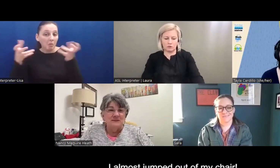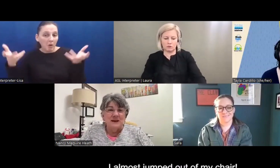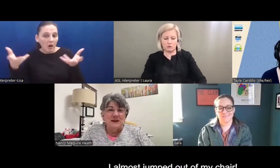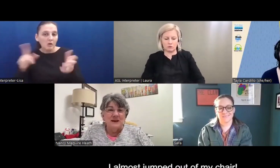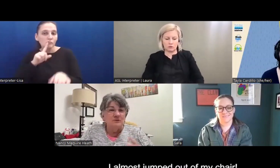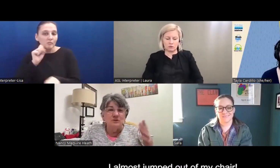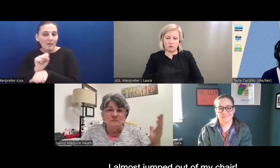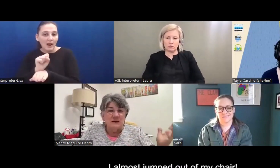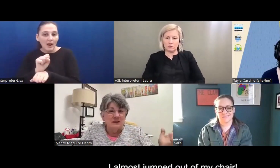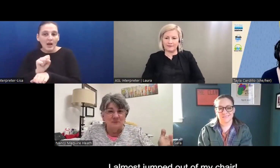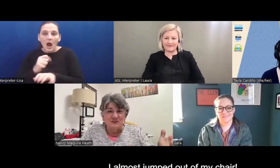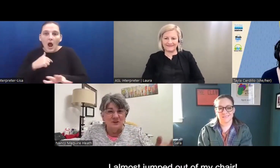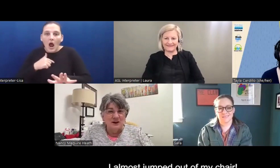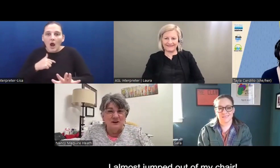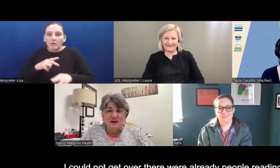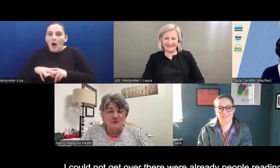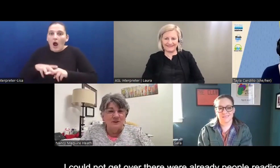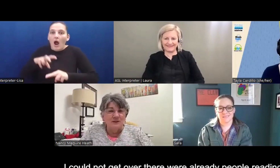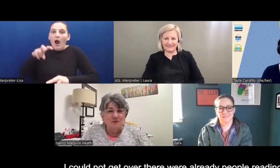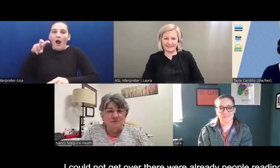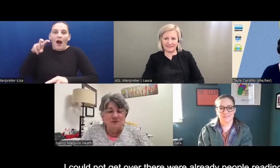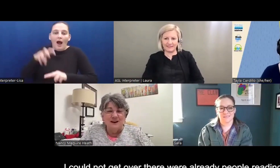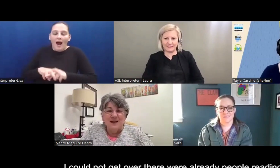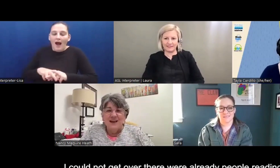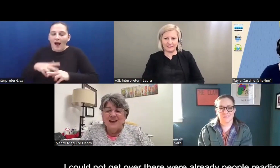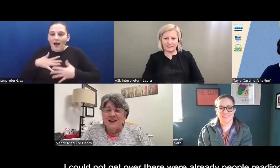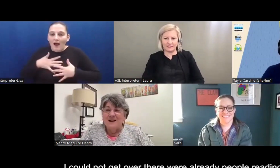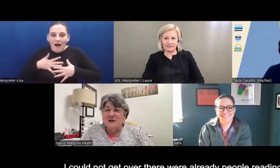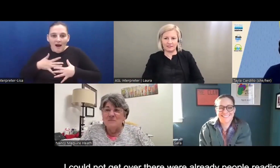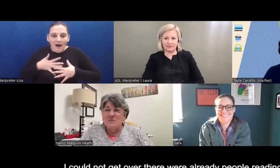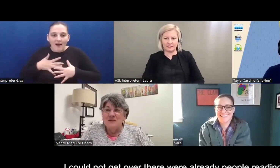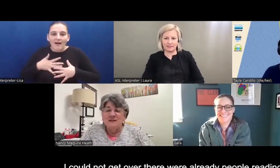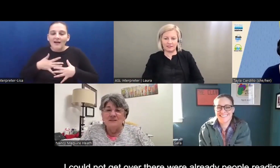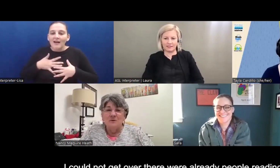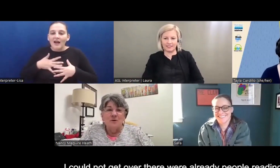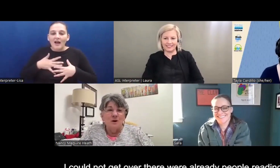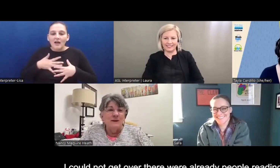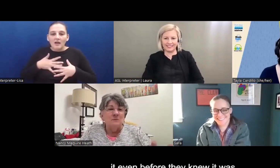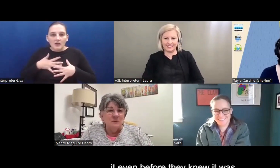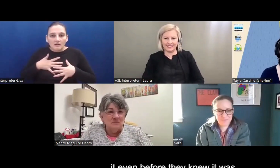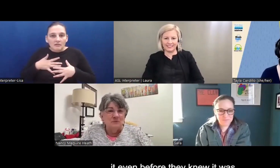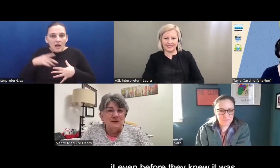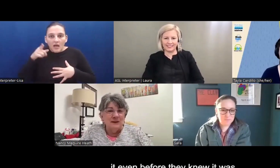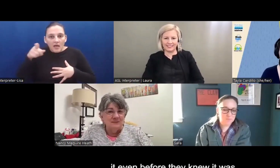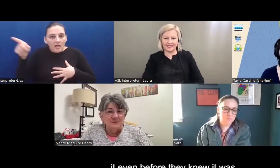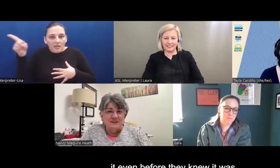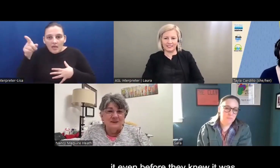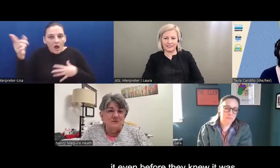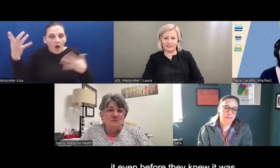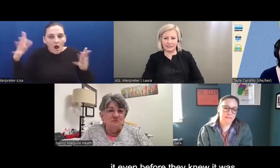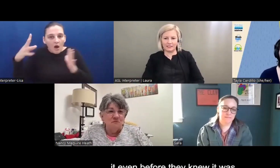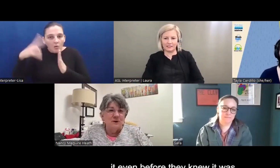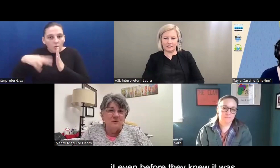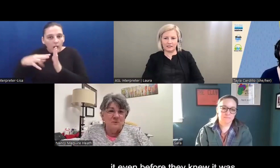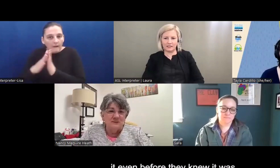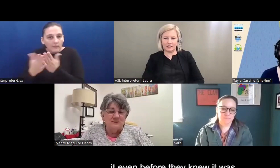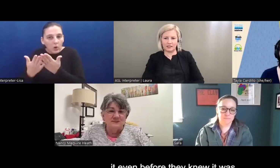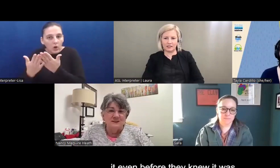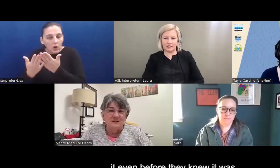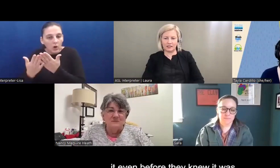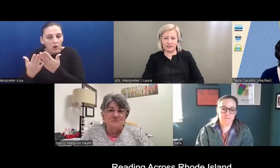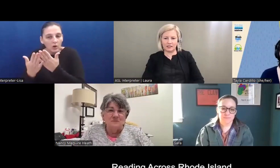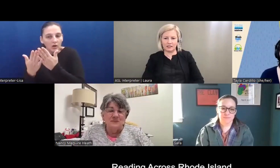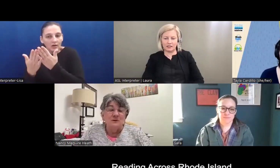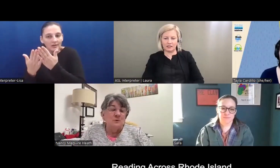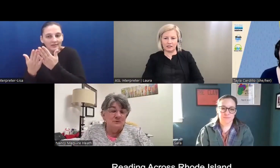biz. And I almost jumped out of my chair. I couldn't get over it. Um, that there were already people reading this even before it was,